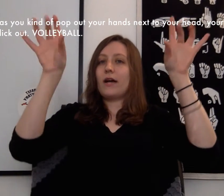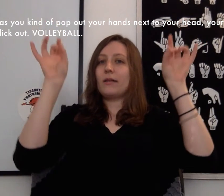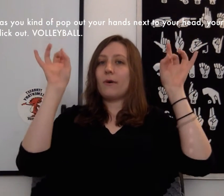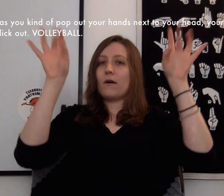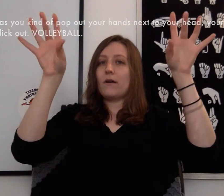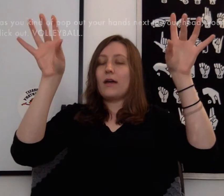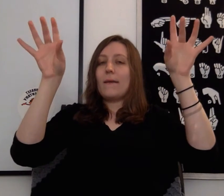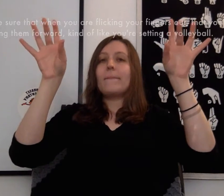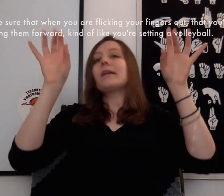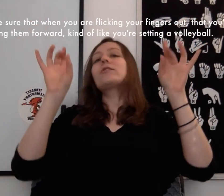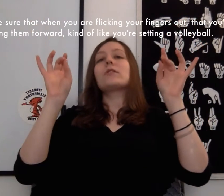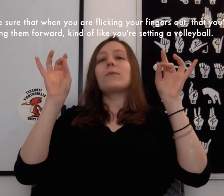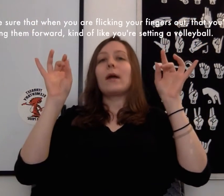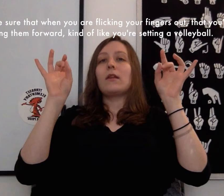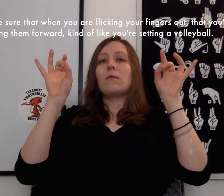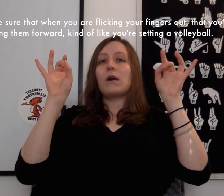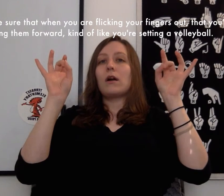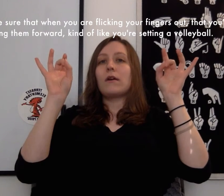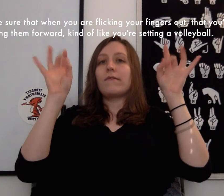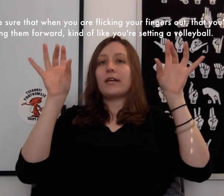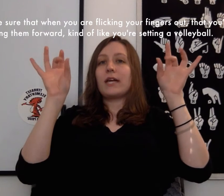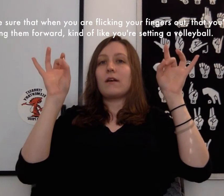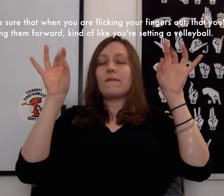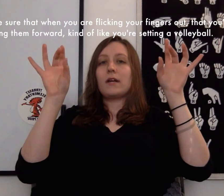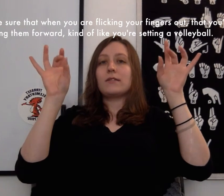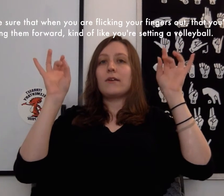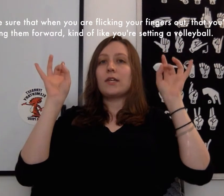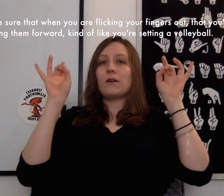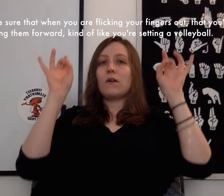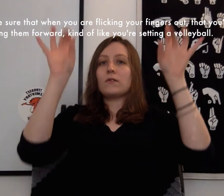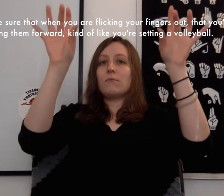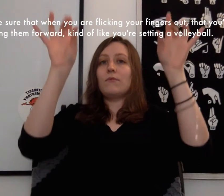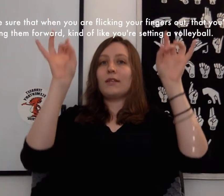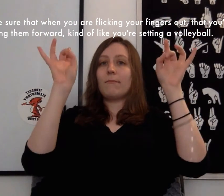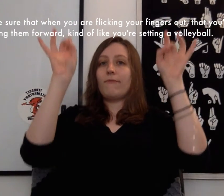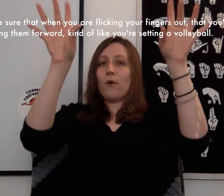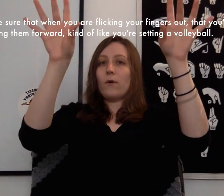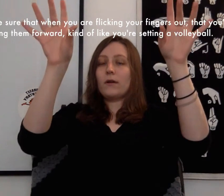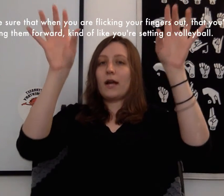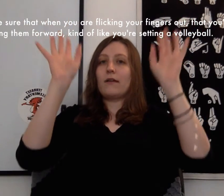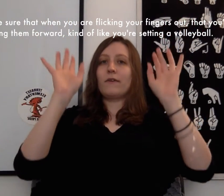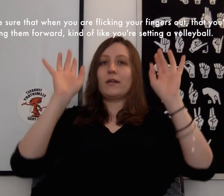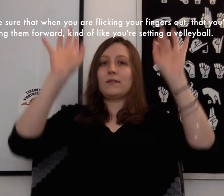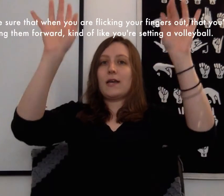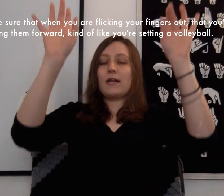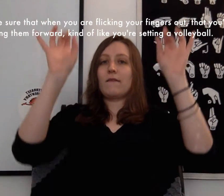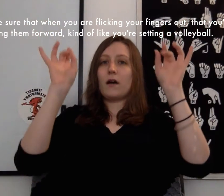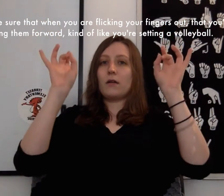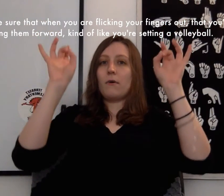Volleyball. Make sure that when you are flicking your fingers out that you're also moving them forward, kind of like you're setting a volleyball.